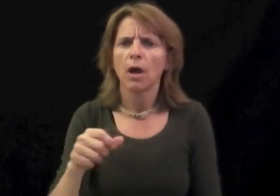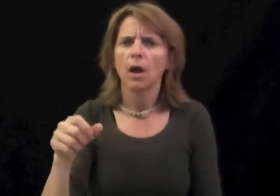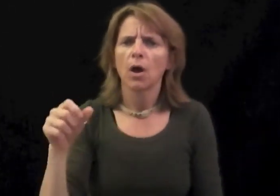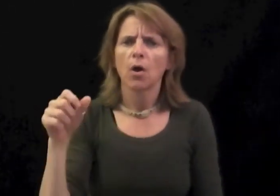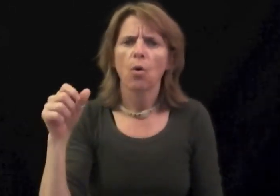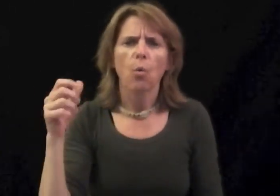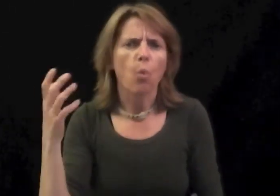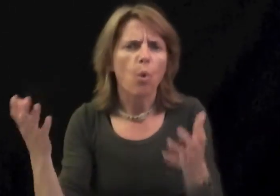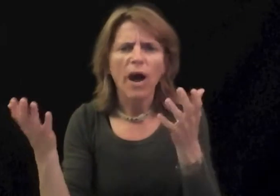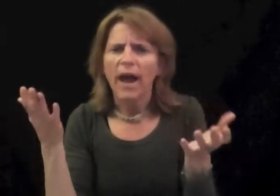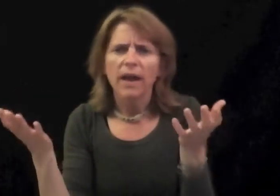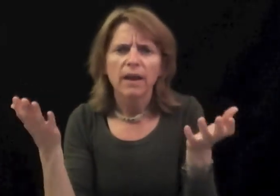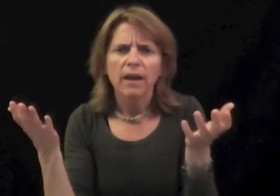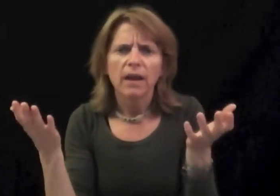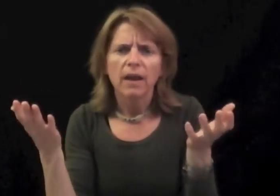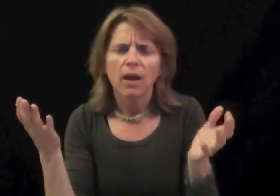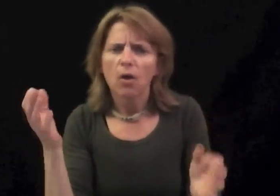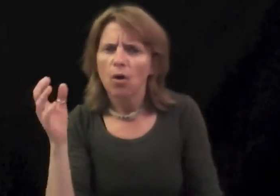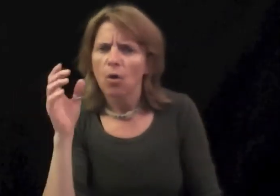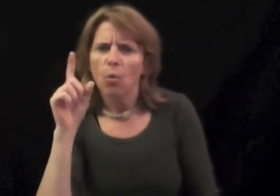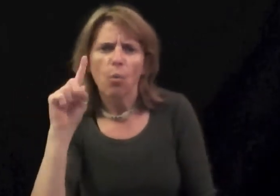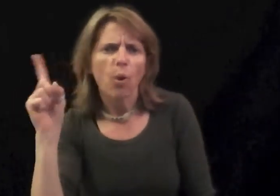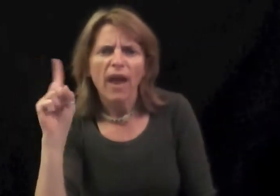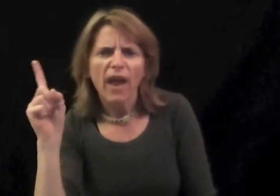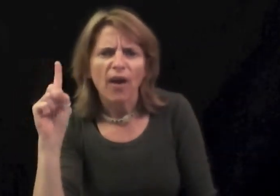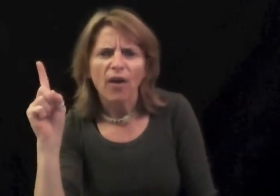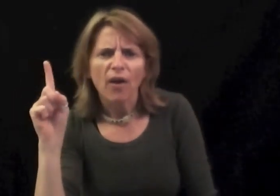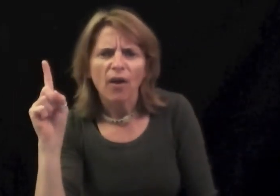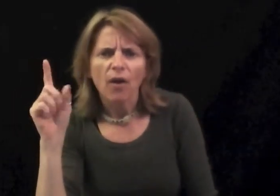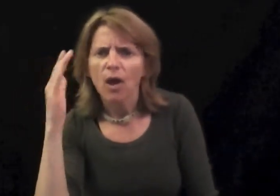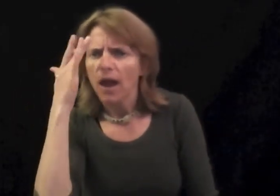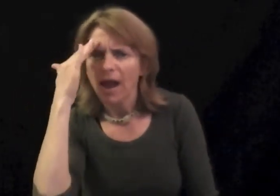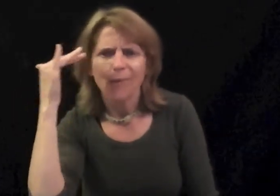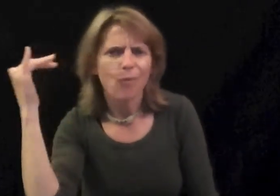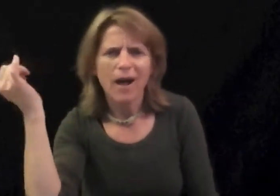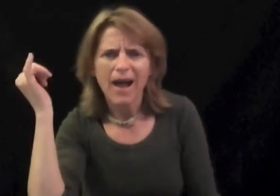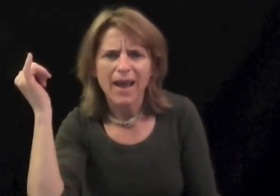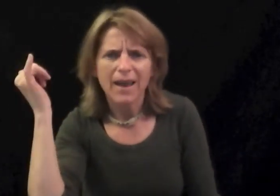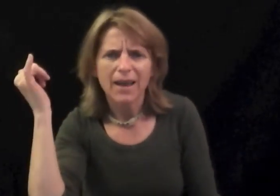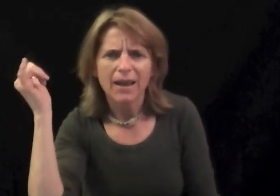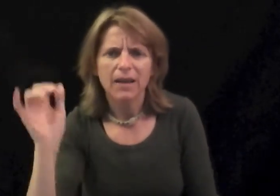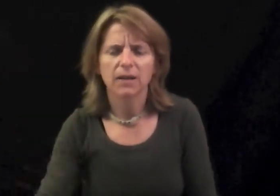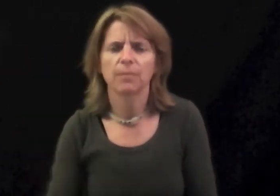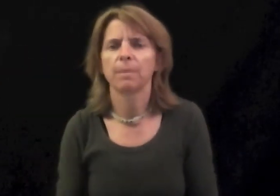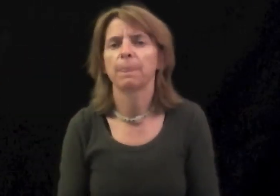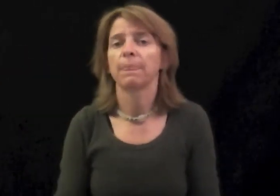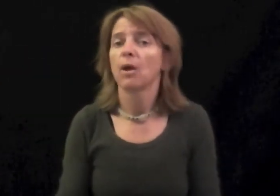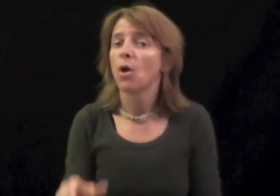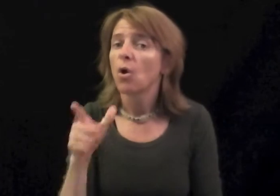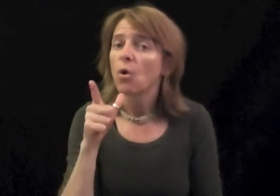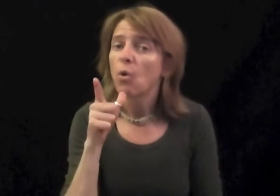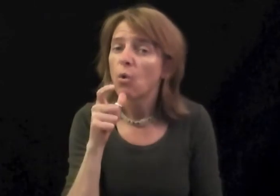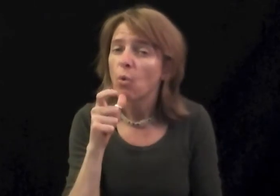WHO. WHERE. AND WHY. WHO.